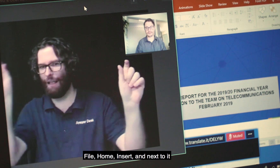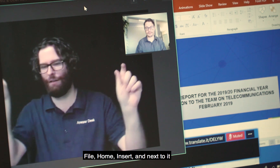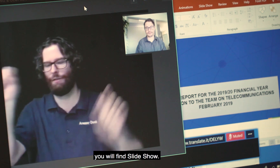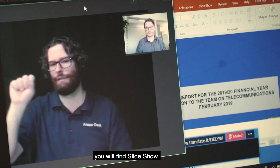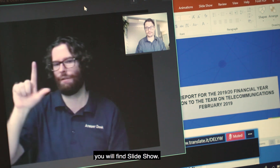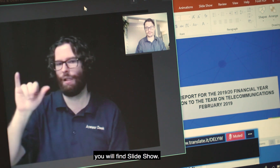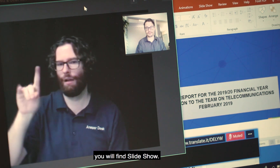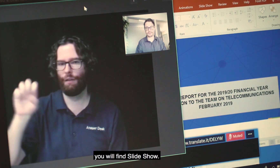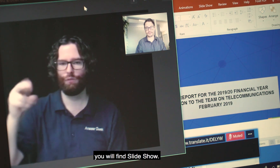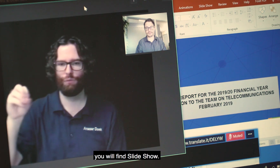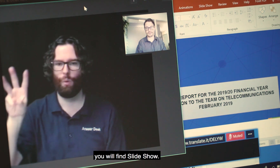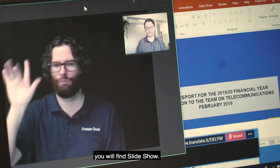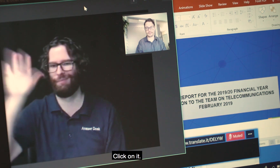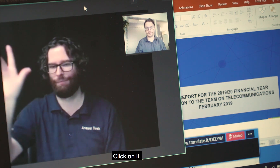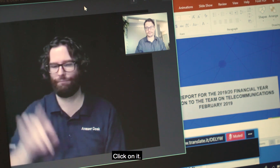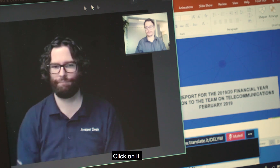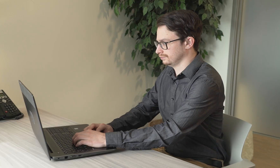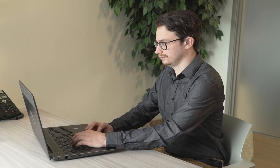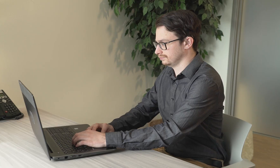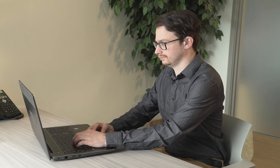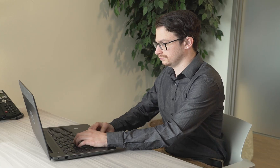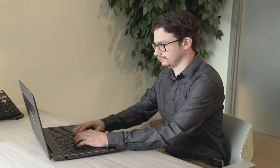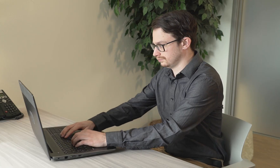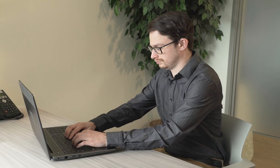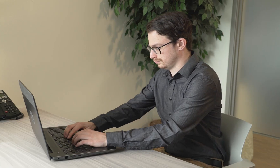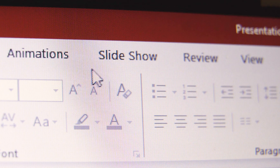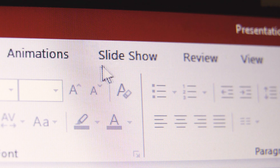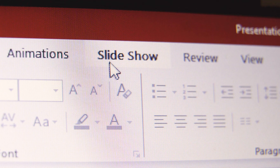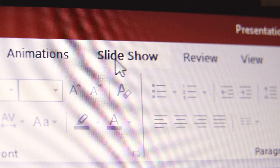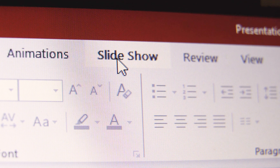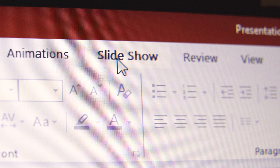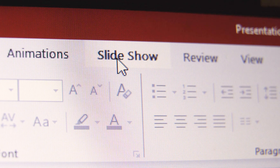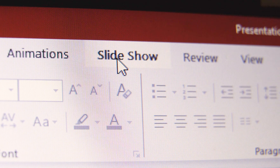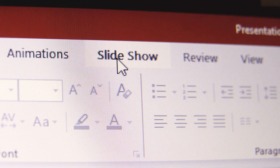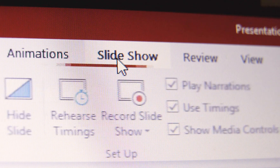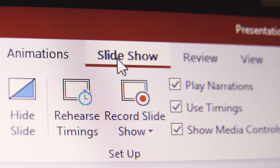you will find Slideshow. Click on it. Patrick expands the subtitle settings drop-down.